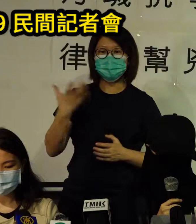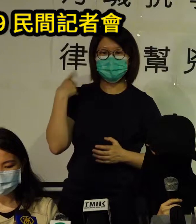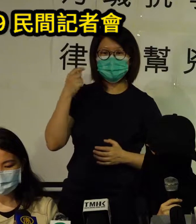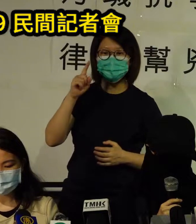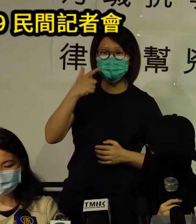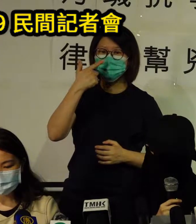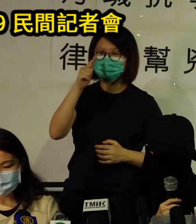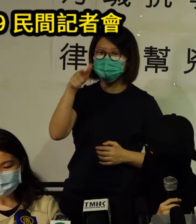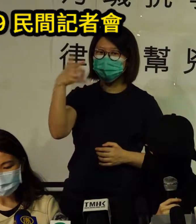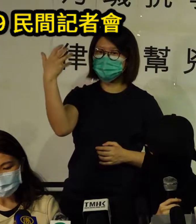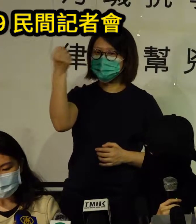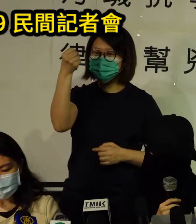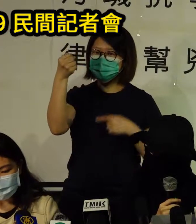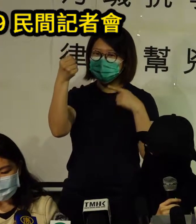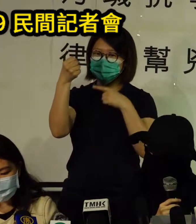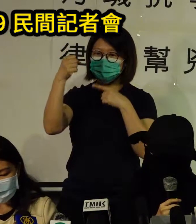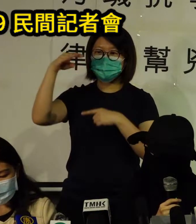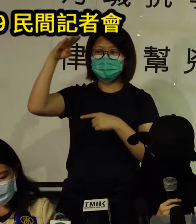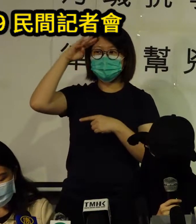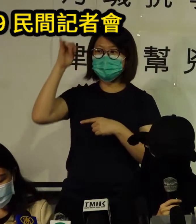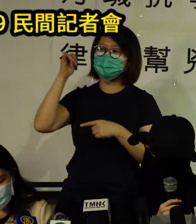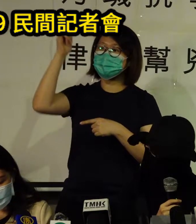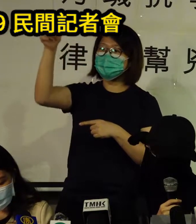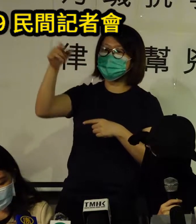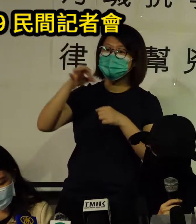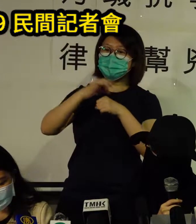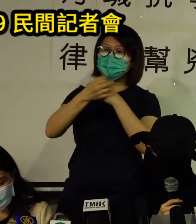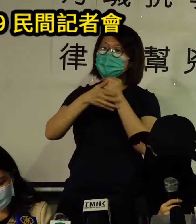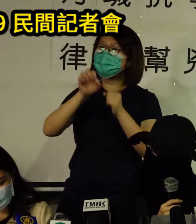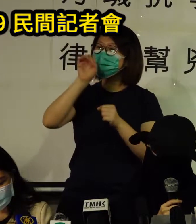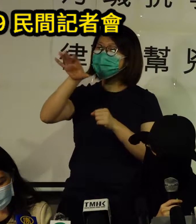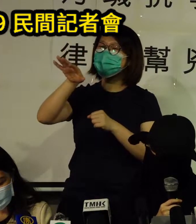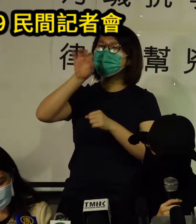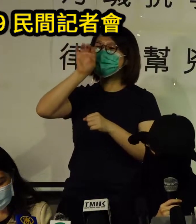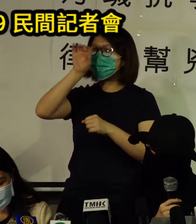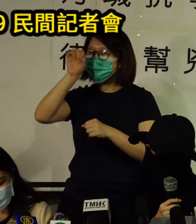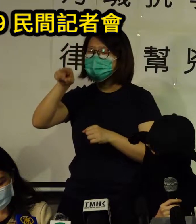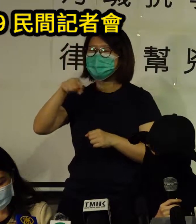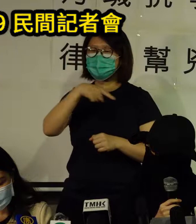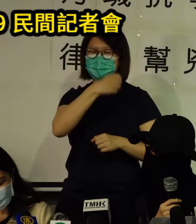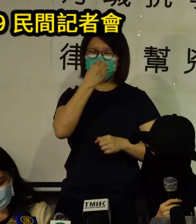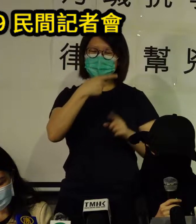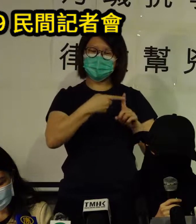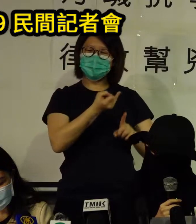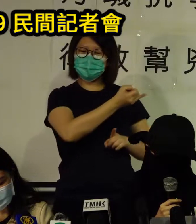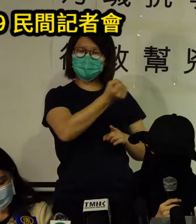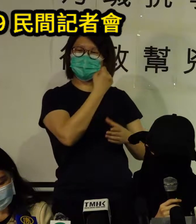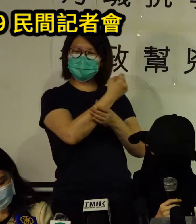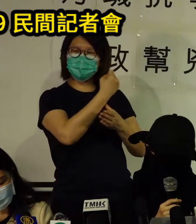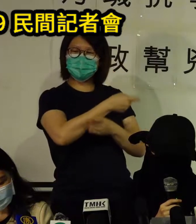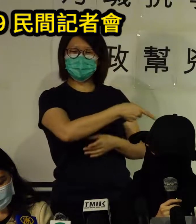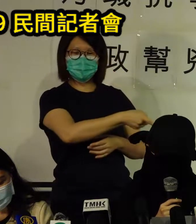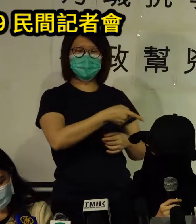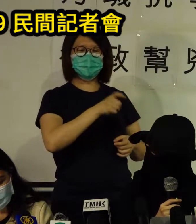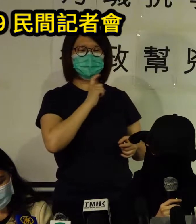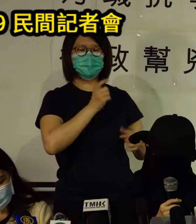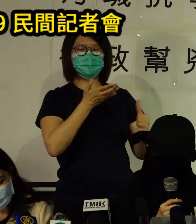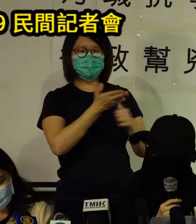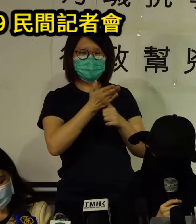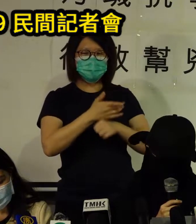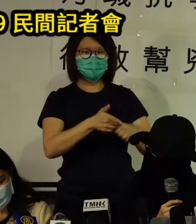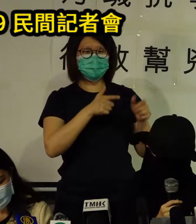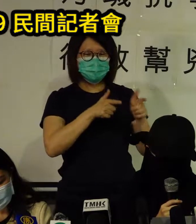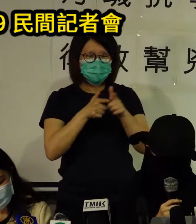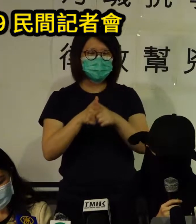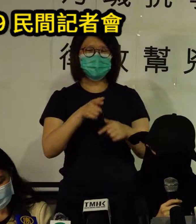tangping kong has declared that they may charge accused with the united nations anti-terrorism measures ordinance